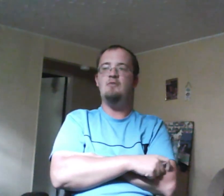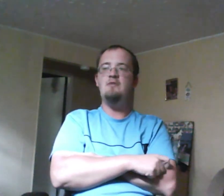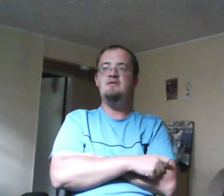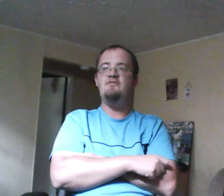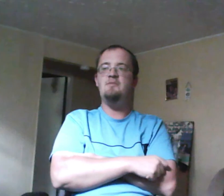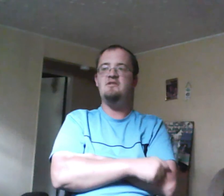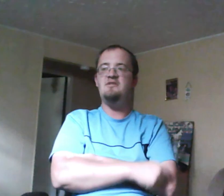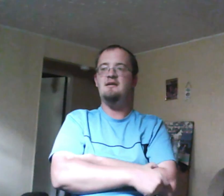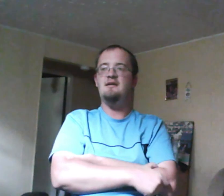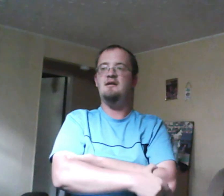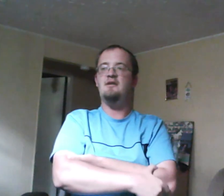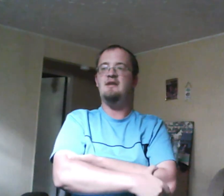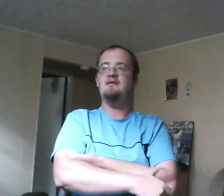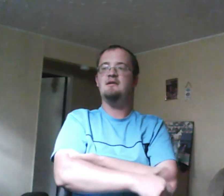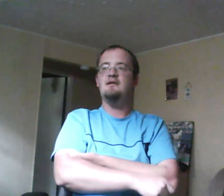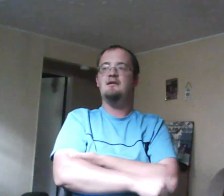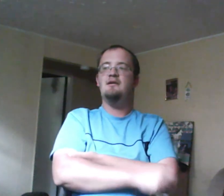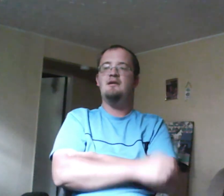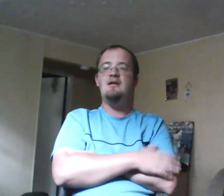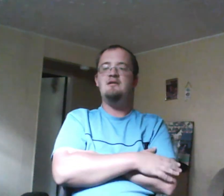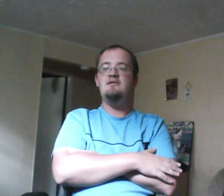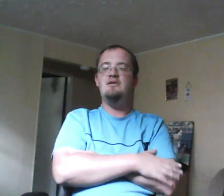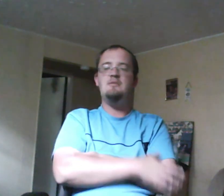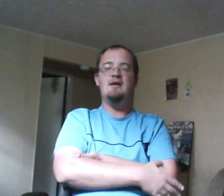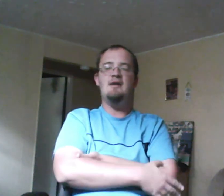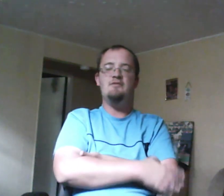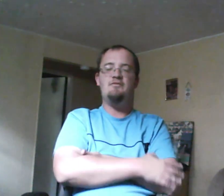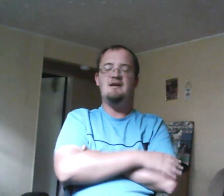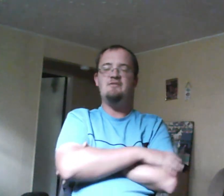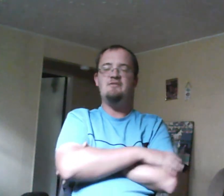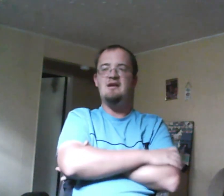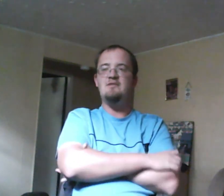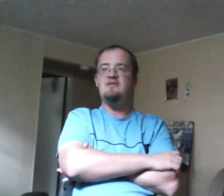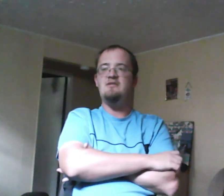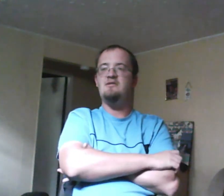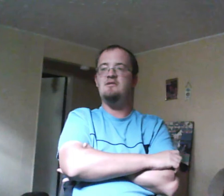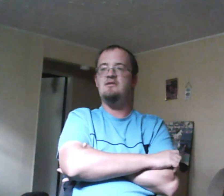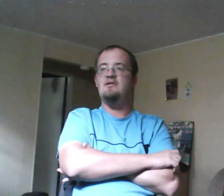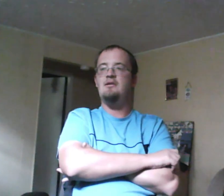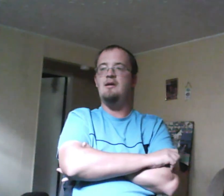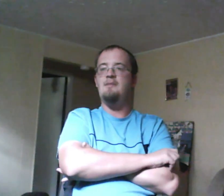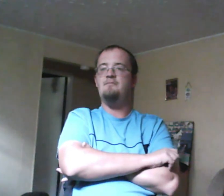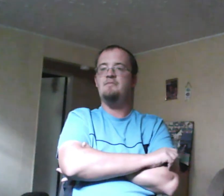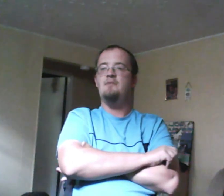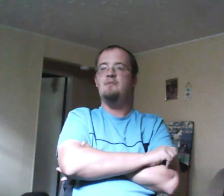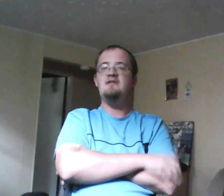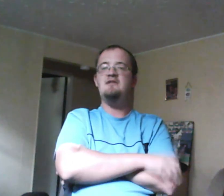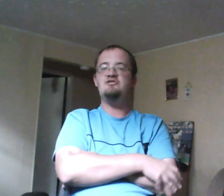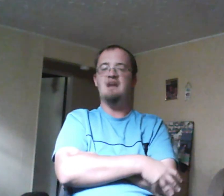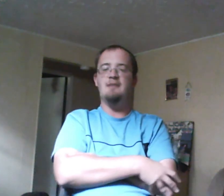say and all that and you know to be positive thank God for Grace because Maya did her job and then Maya